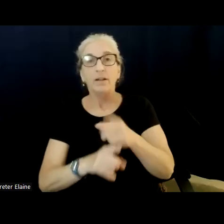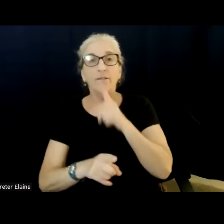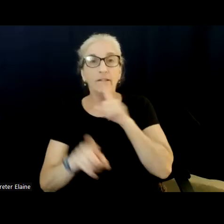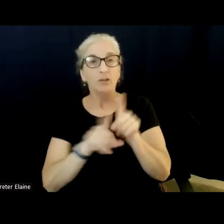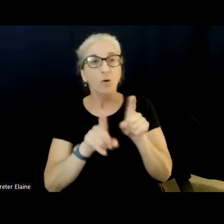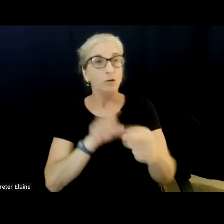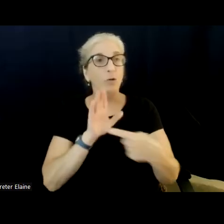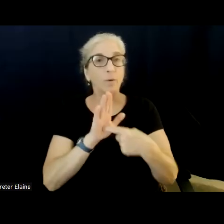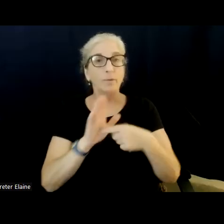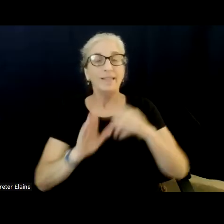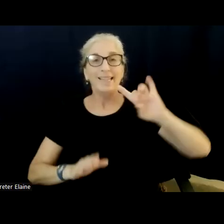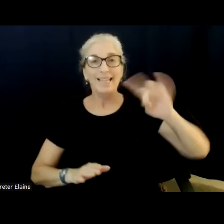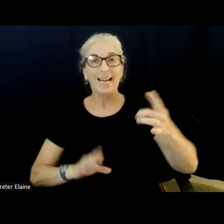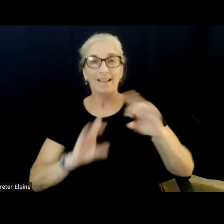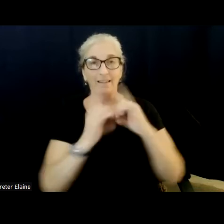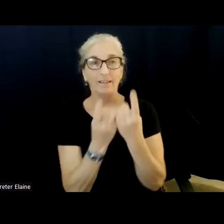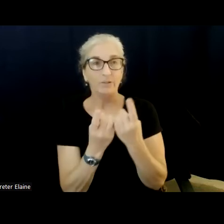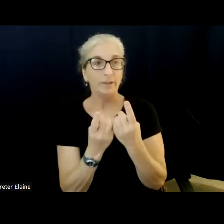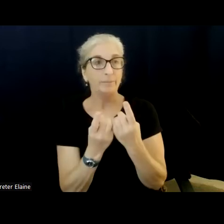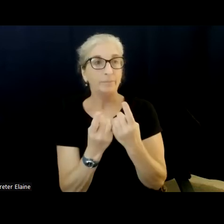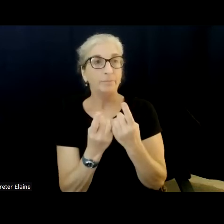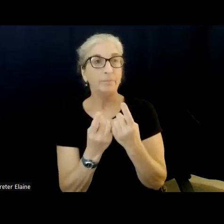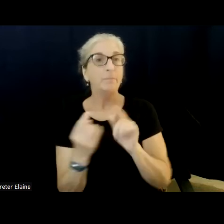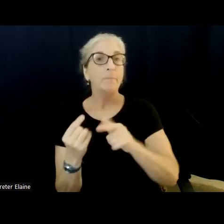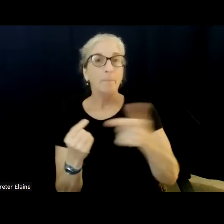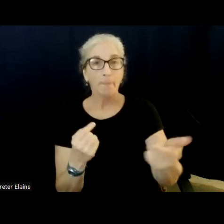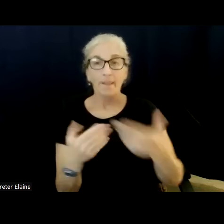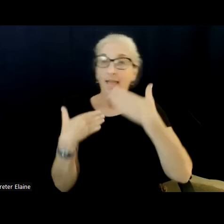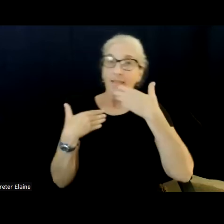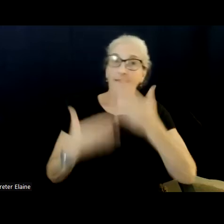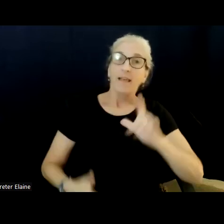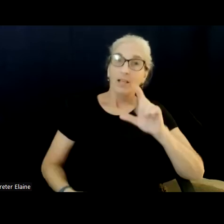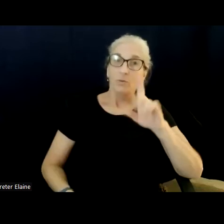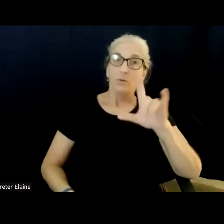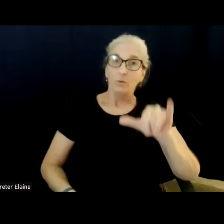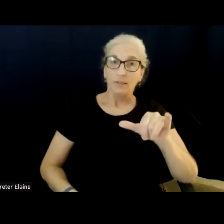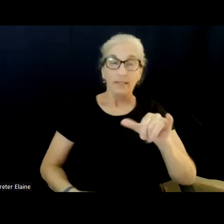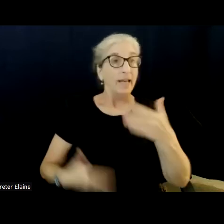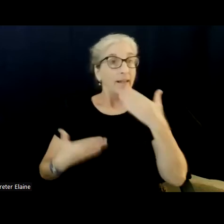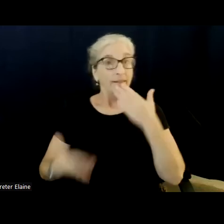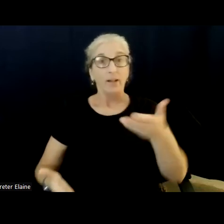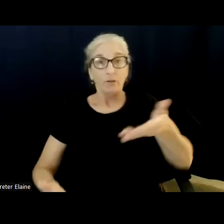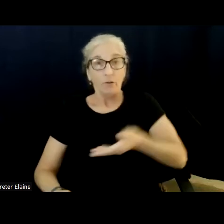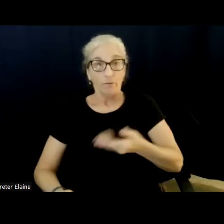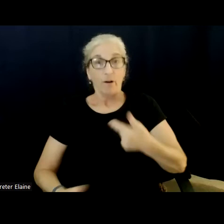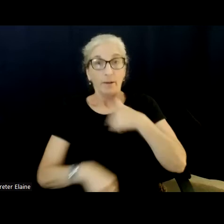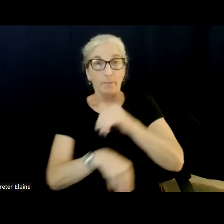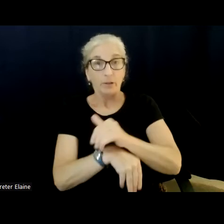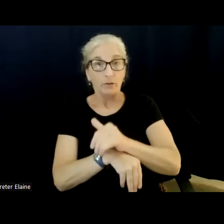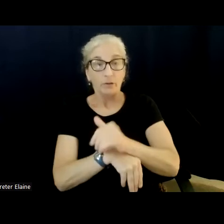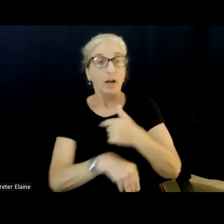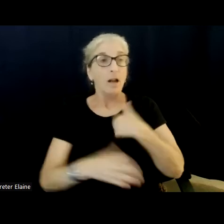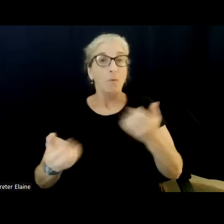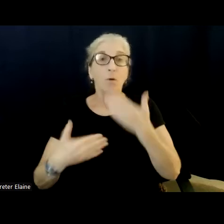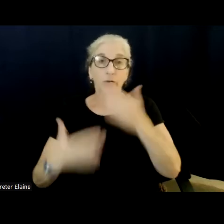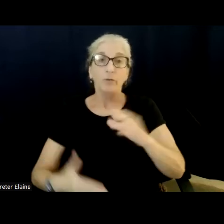would love to hear your introductory remarks. Thank you so much, Lucy, and thank you for having me here today. I would like to thank the Arc